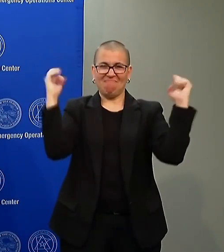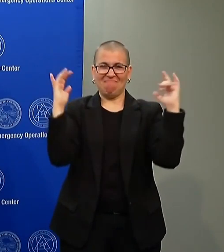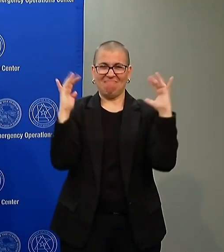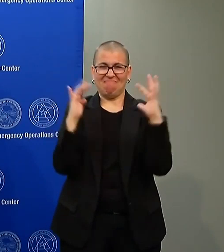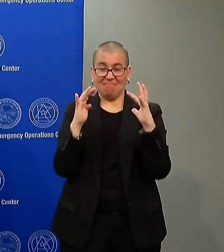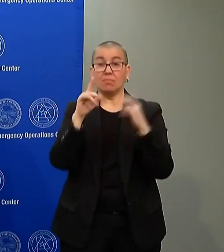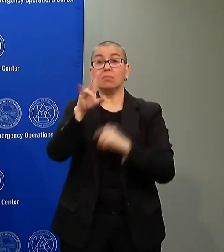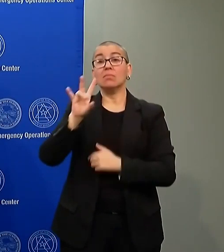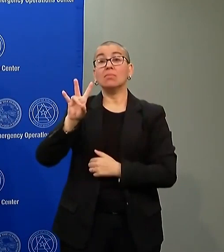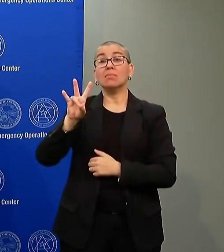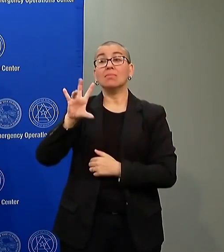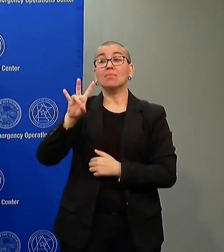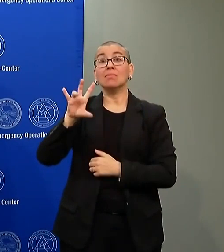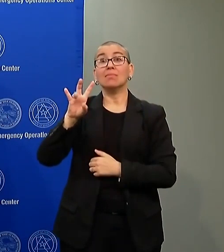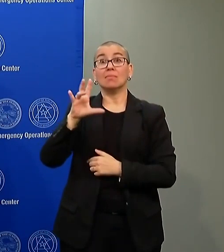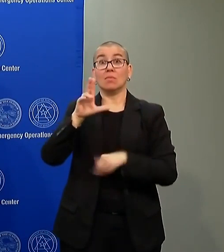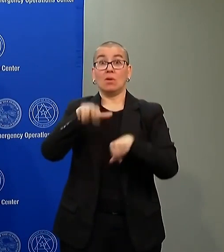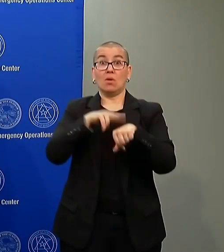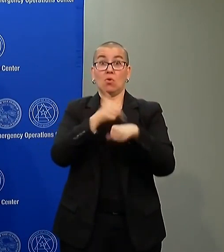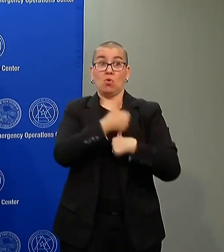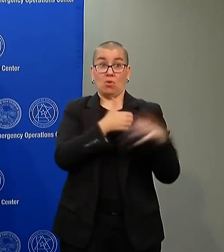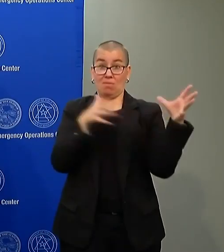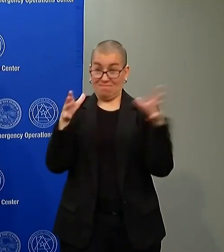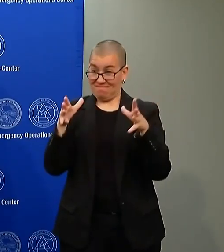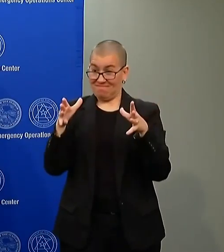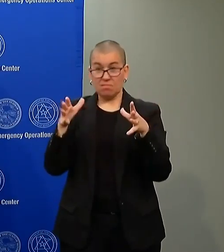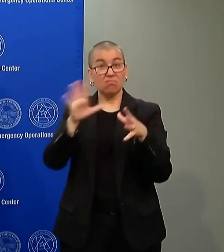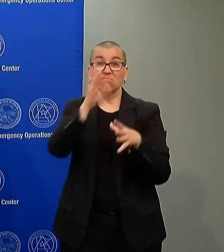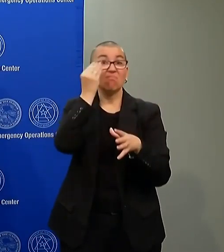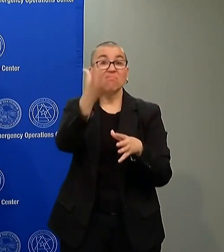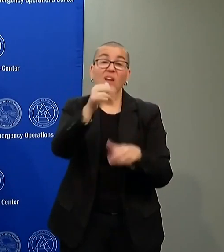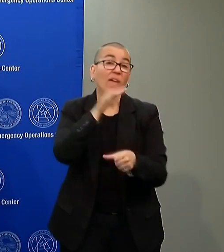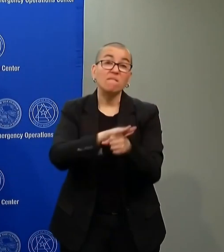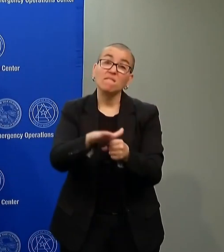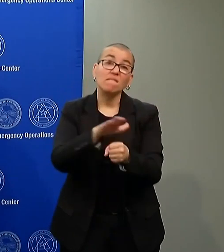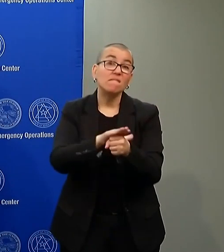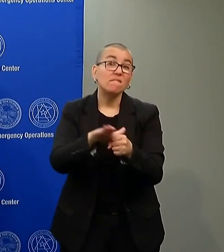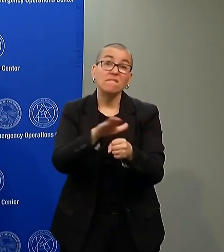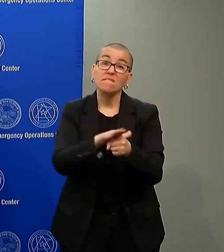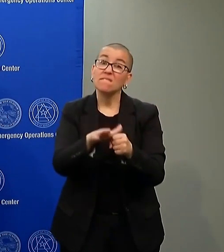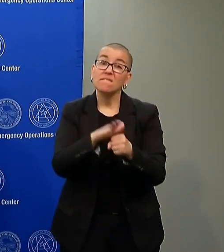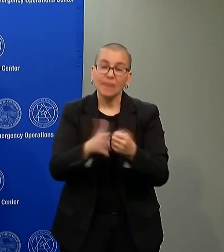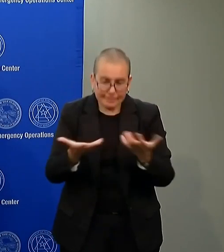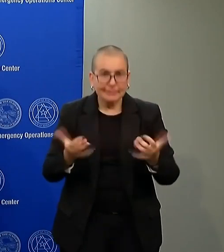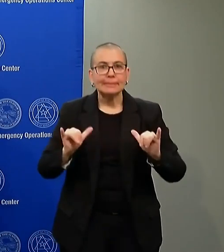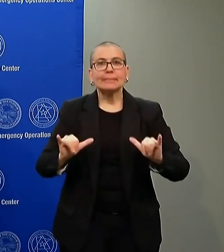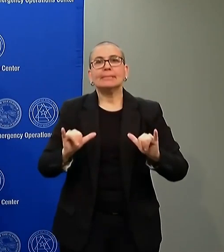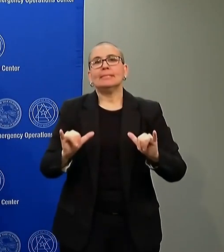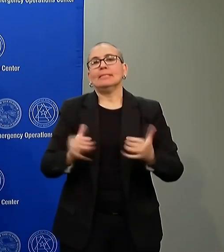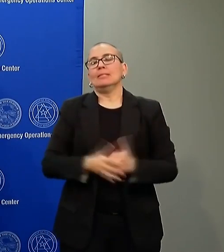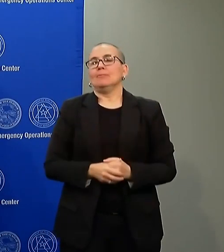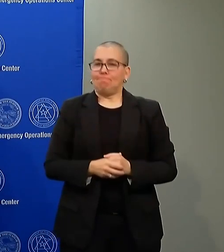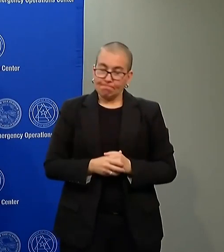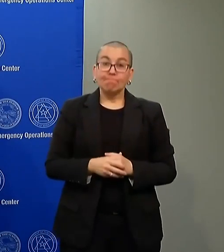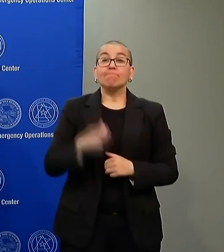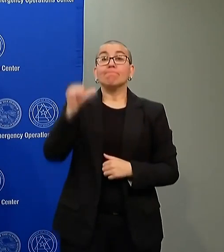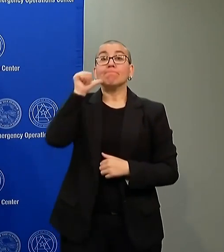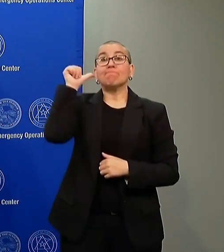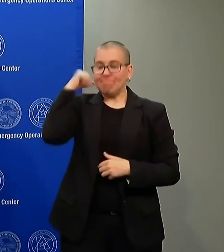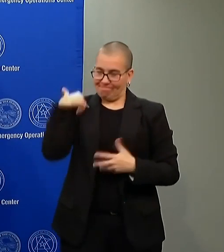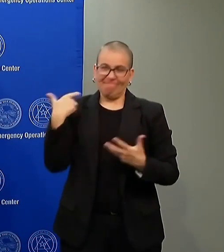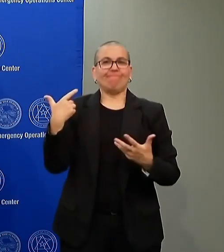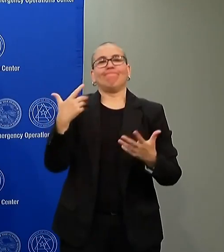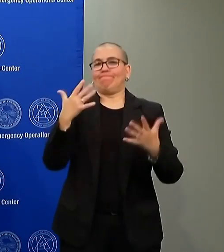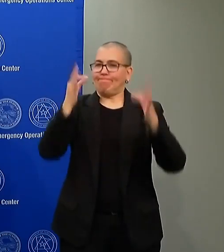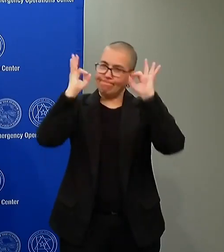Early yesterday, we began mobilizing additional soldiers soldiers. And we expected and we expect by